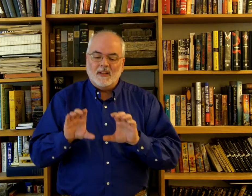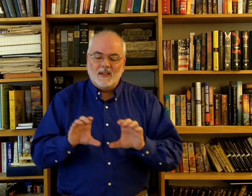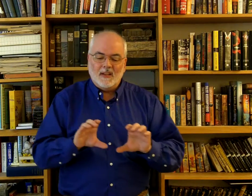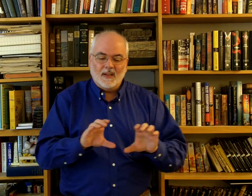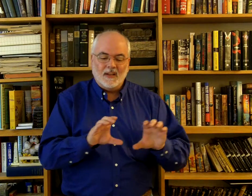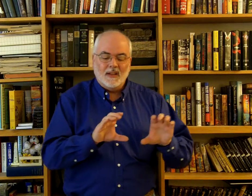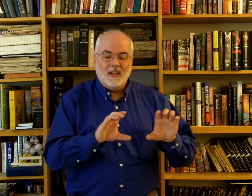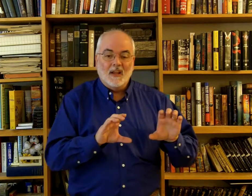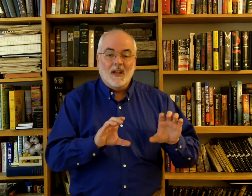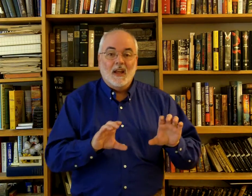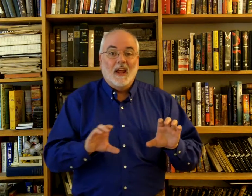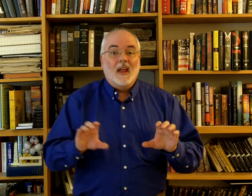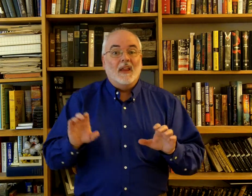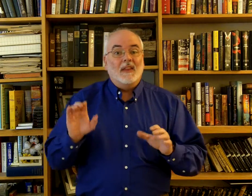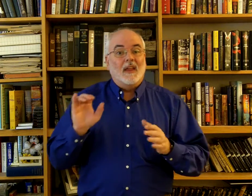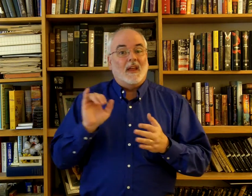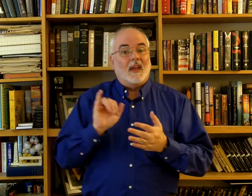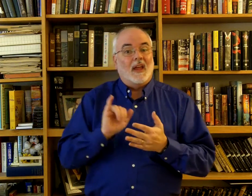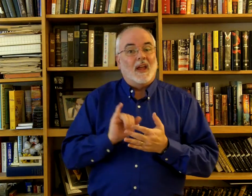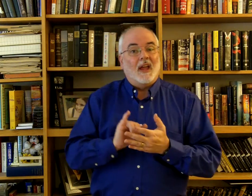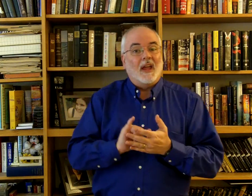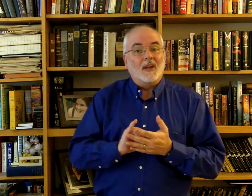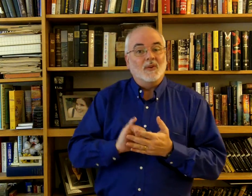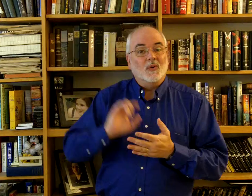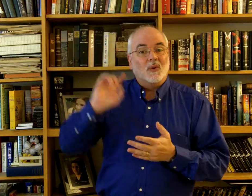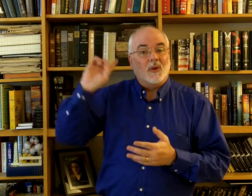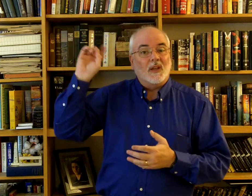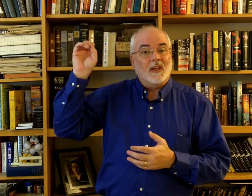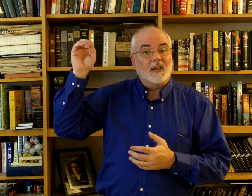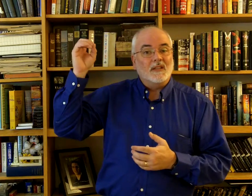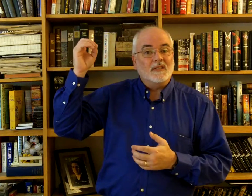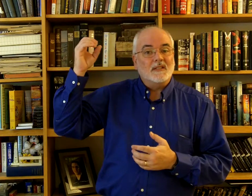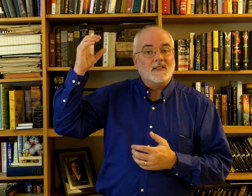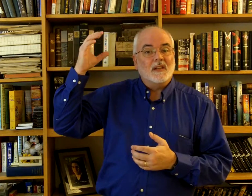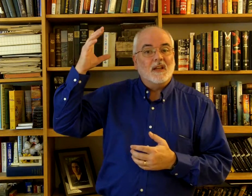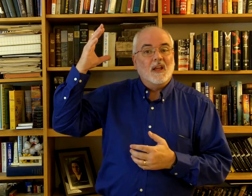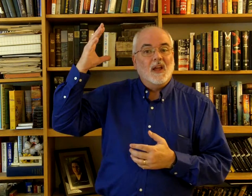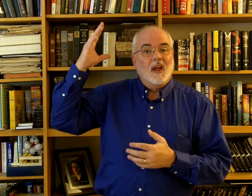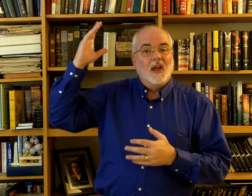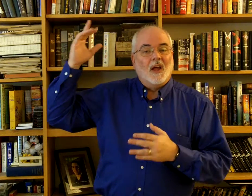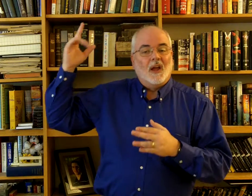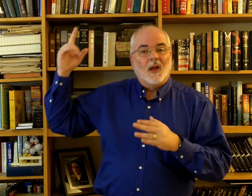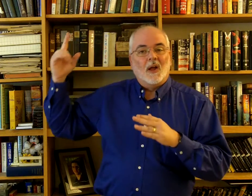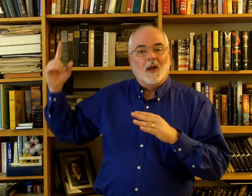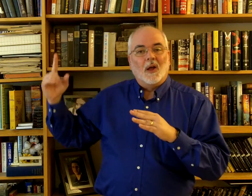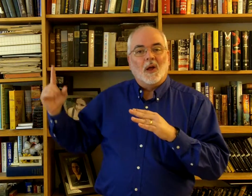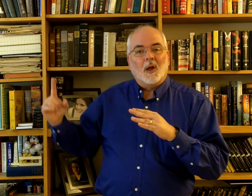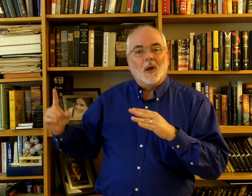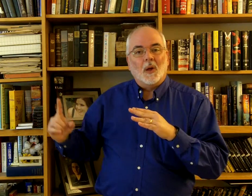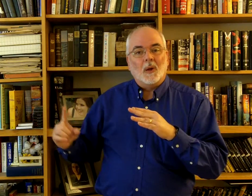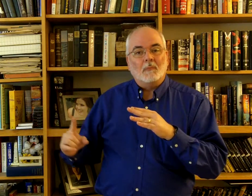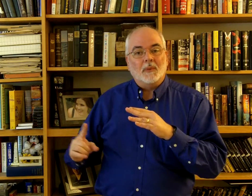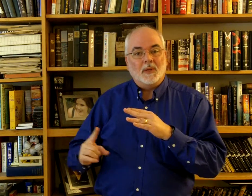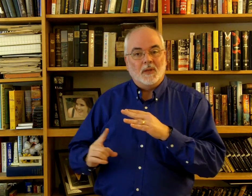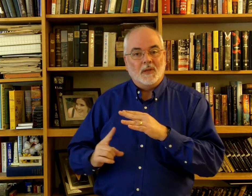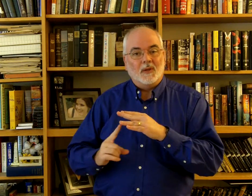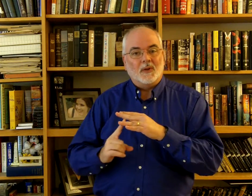that grace appear.